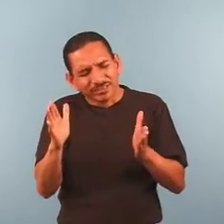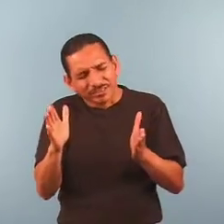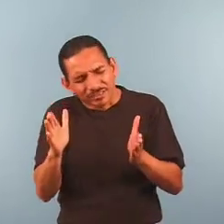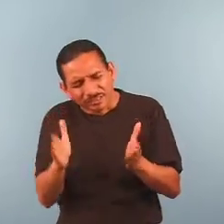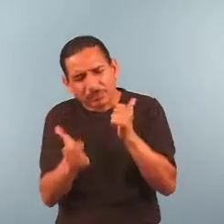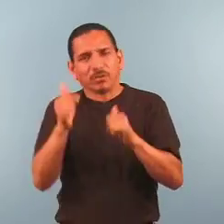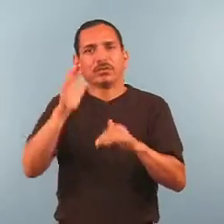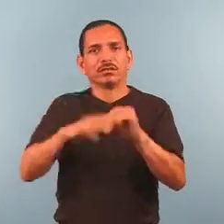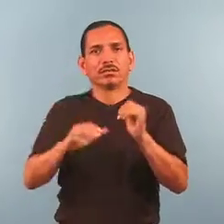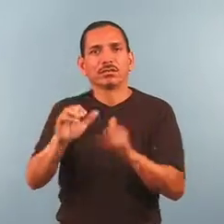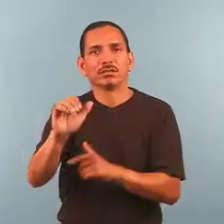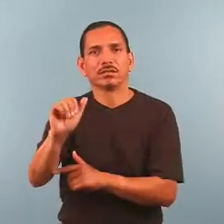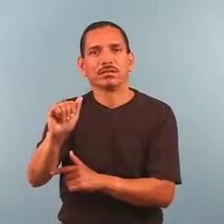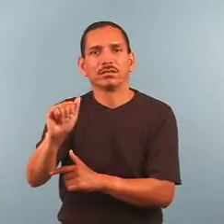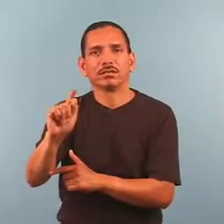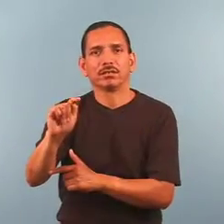Smaller than atoms